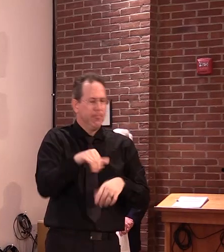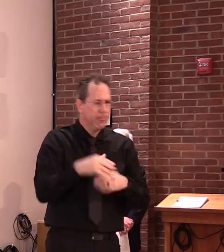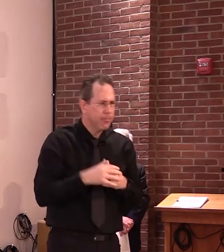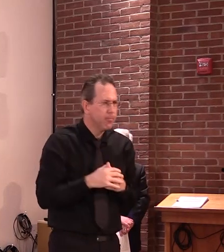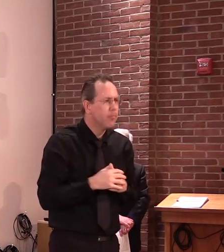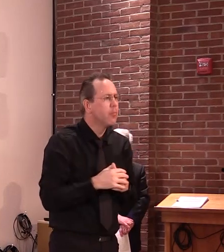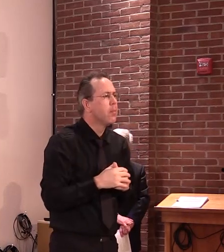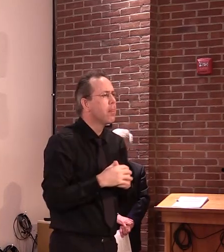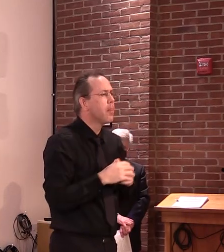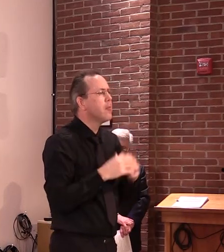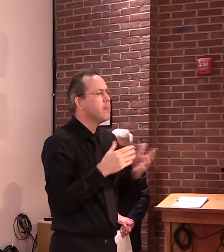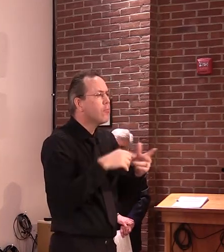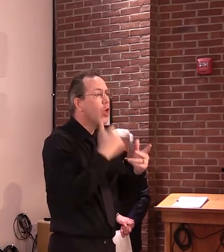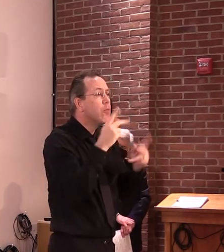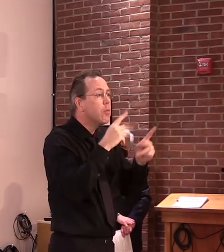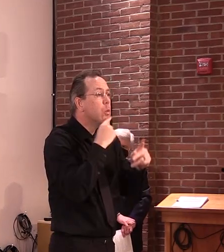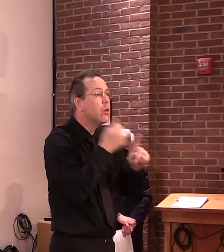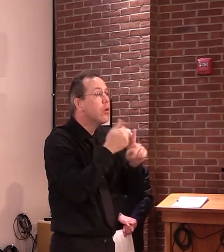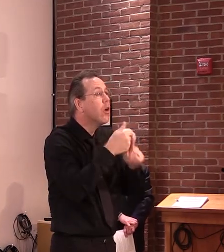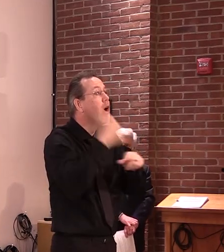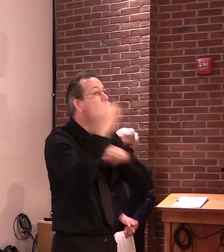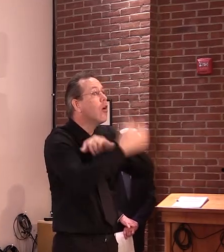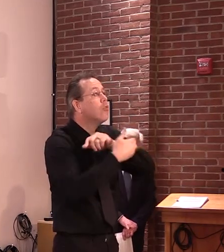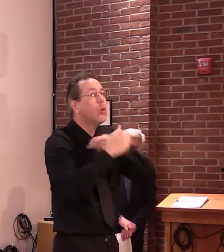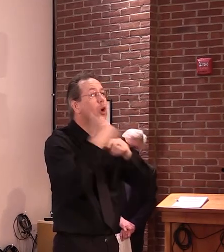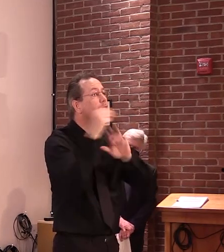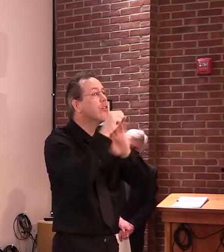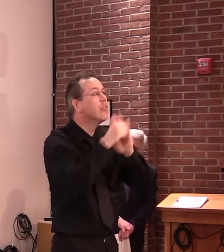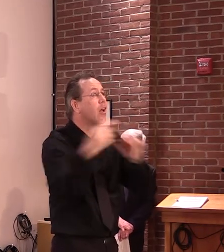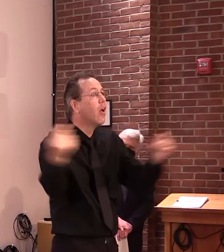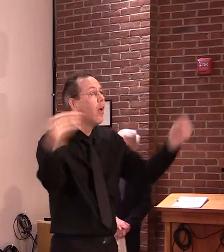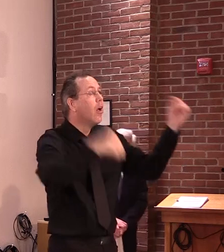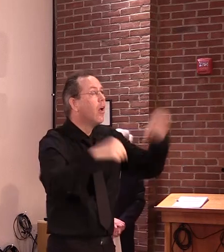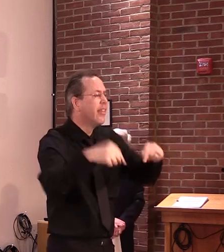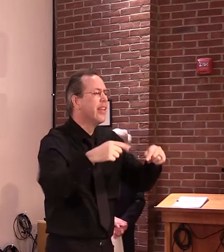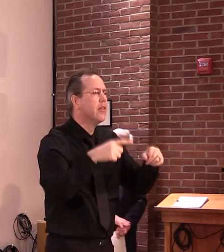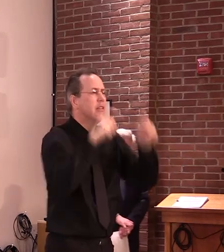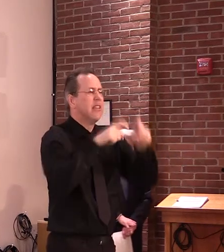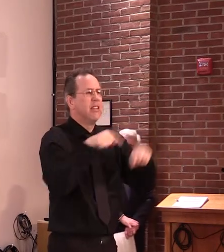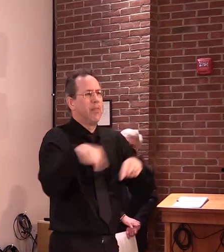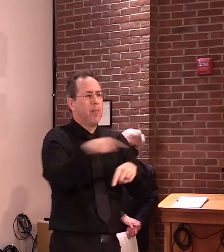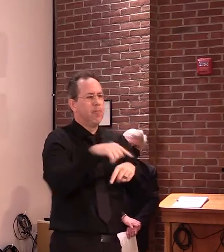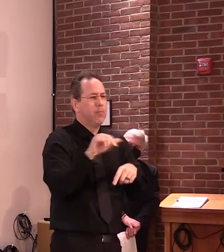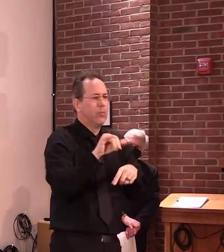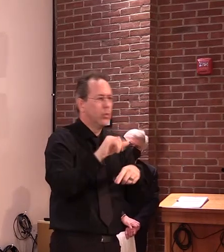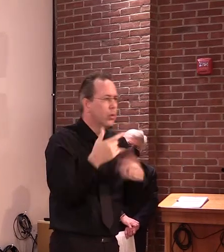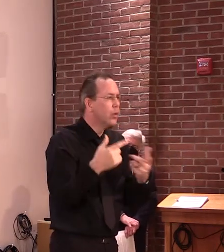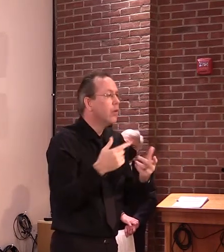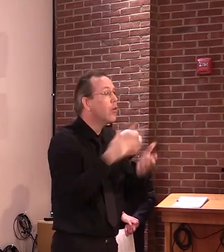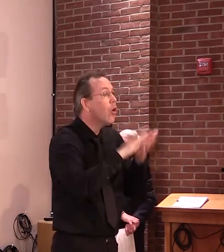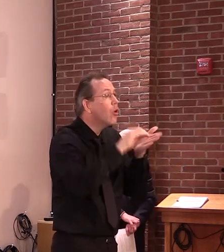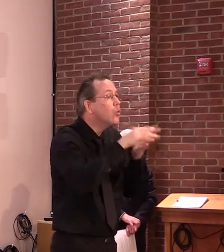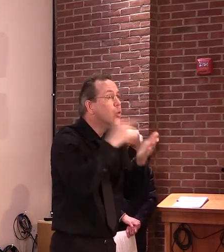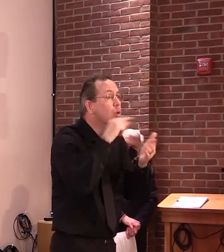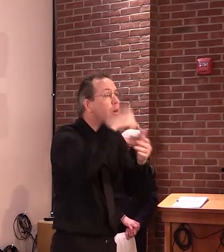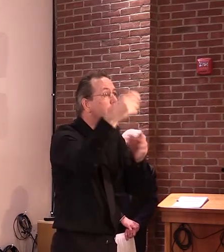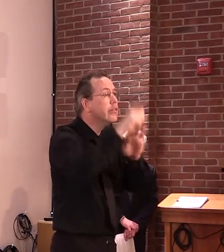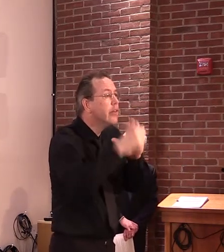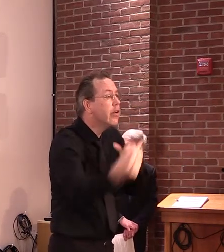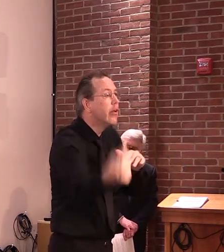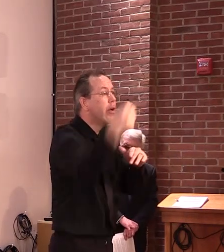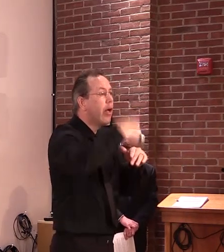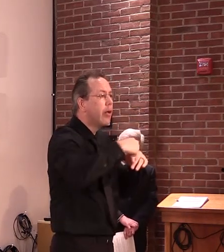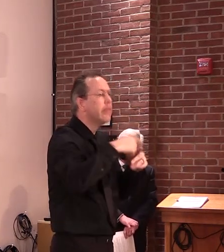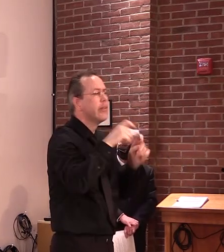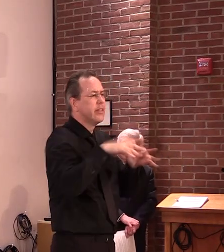have spent the winter outside of Vermont, second homeowners, or college students, quarantine themselves for 14